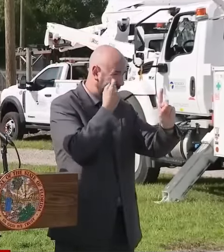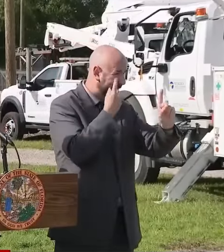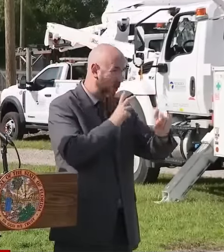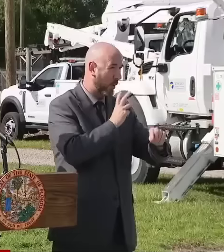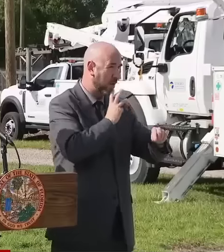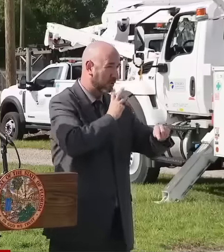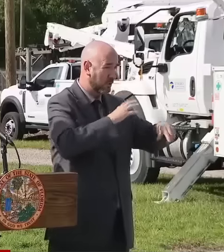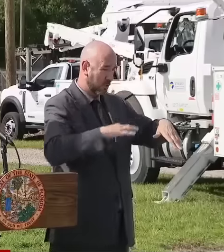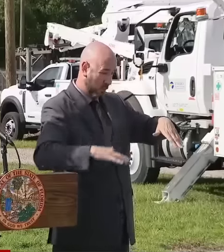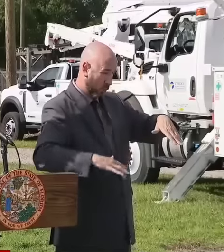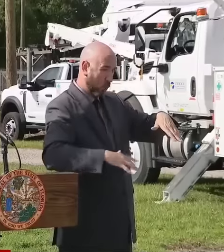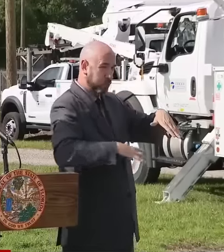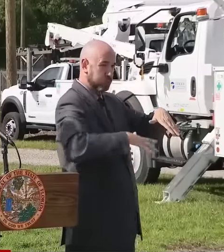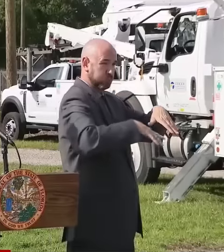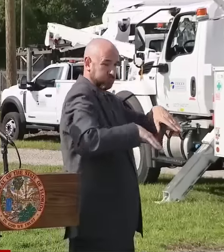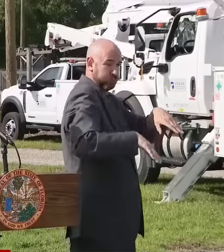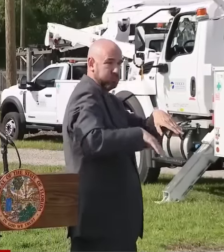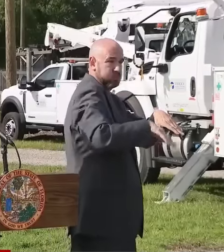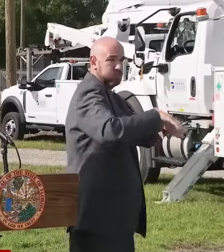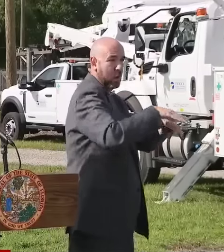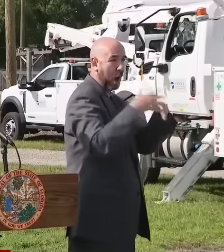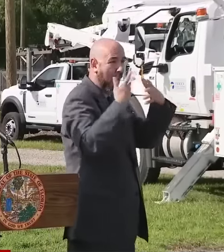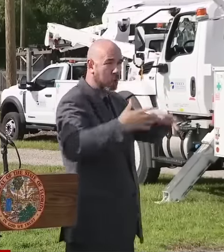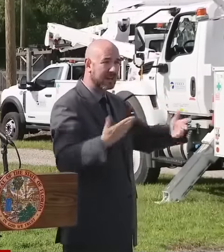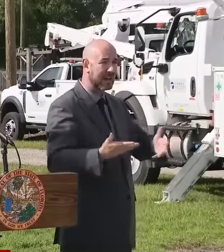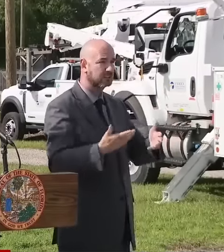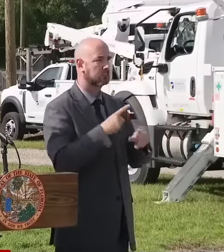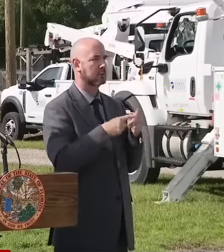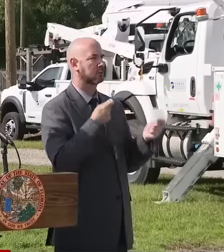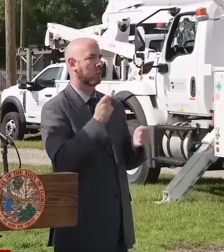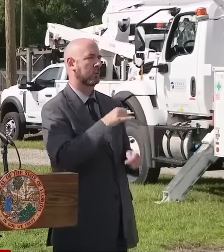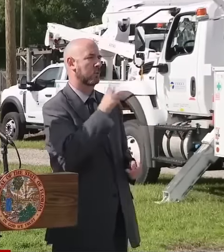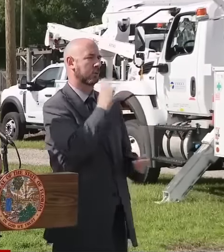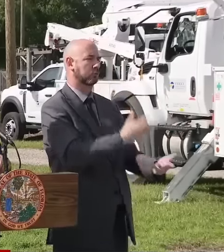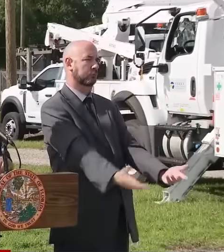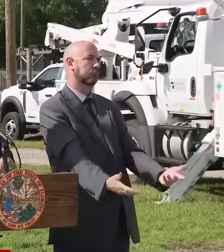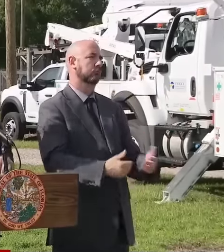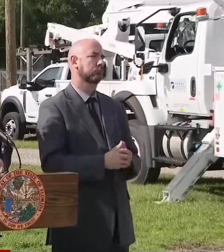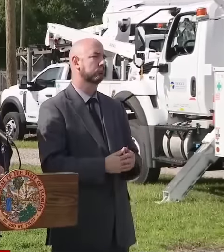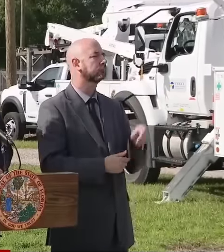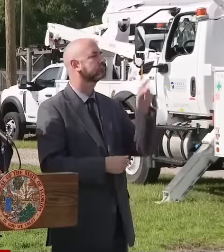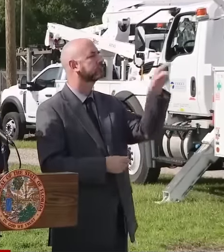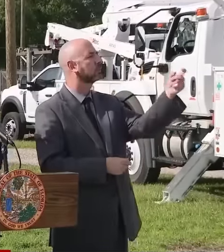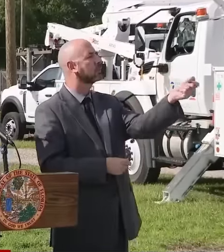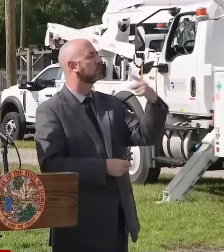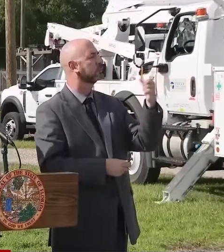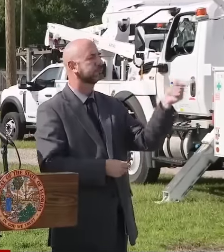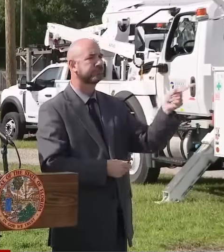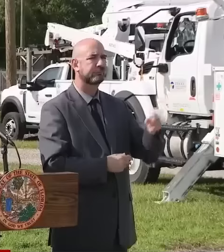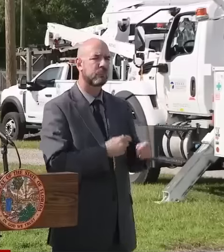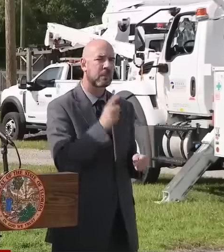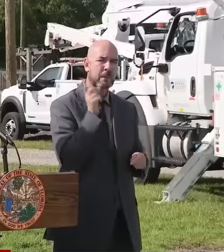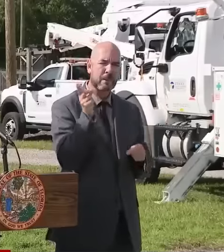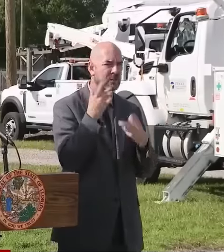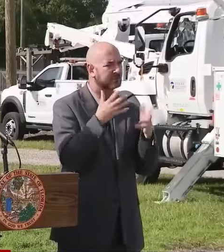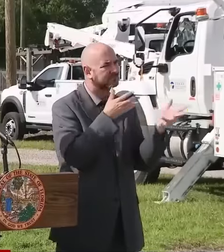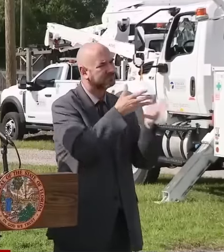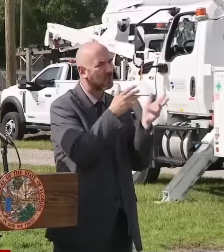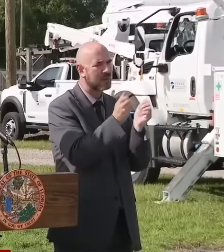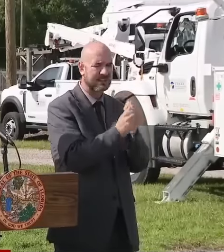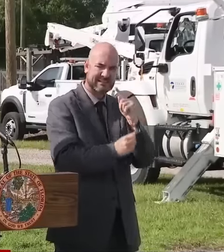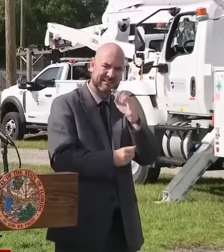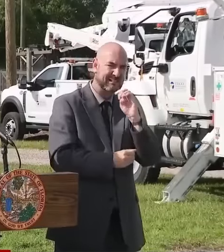do about it at that point. Governor, this conversation with Tico, again, is there going to be